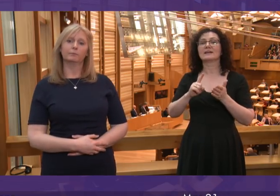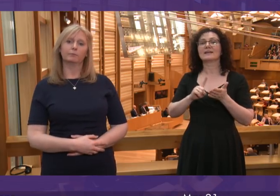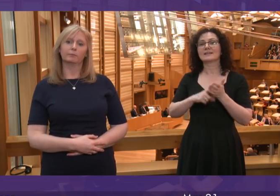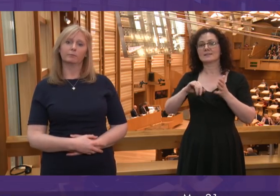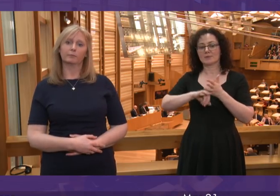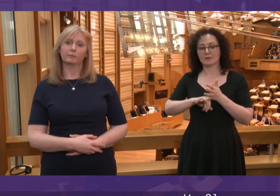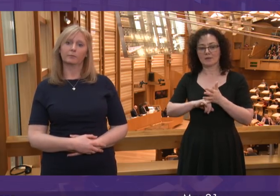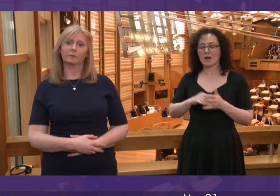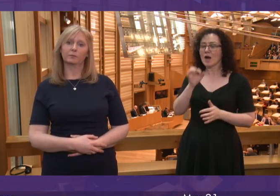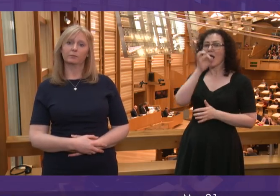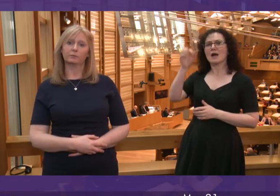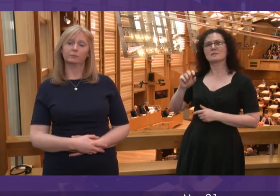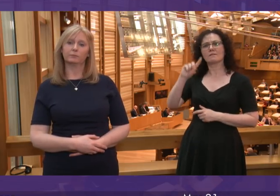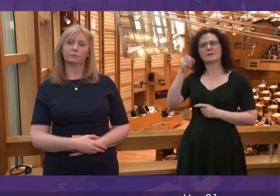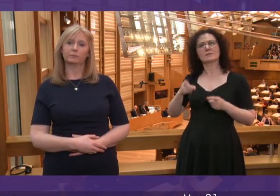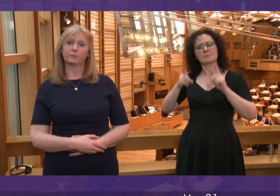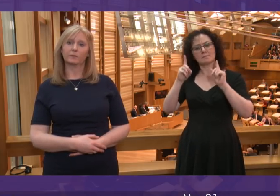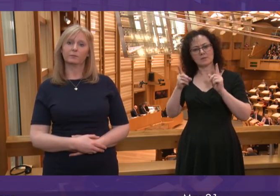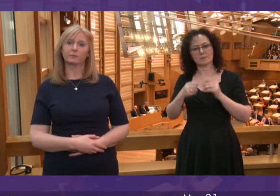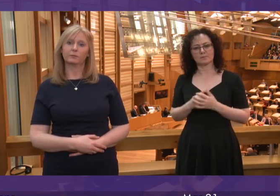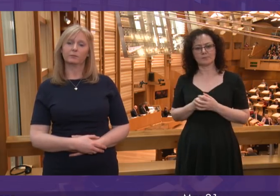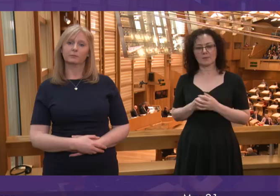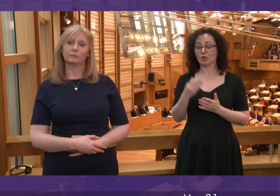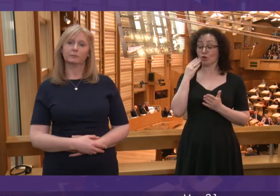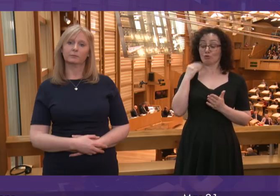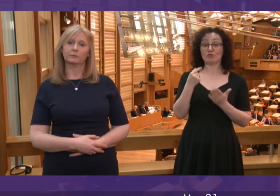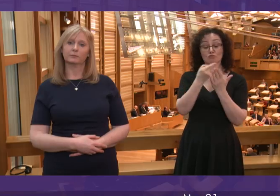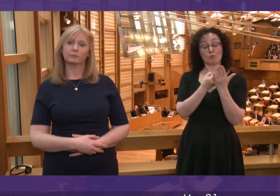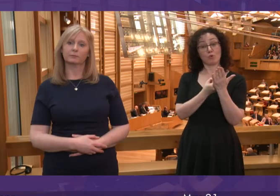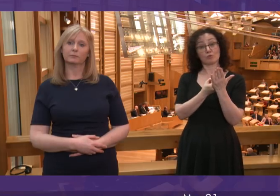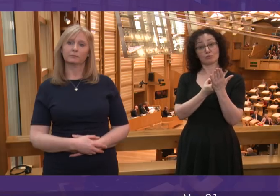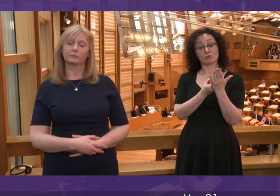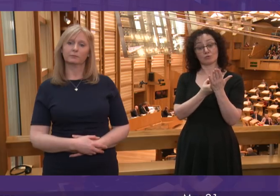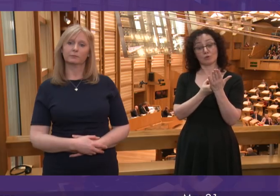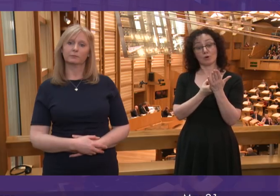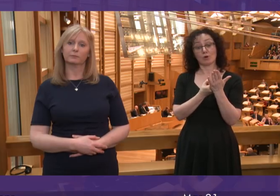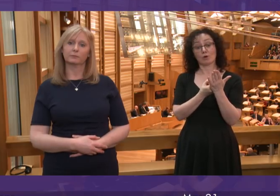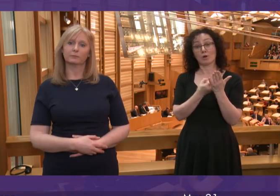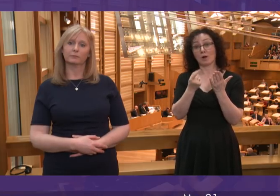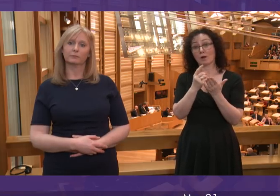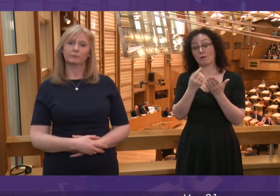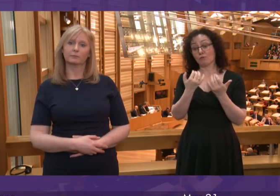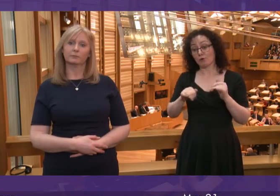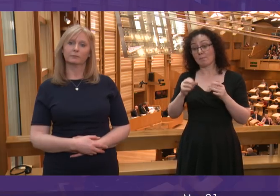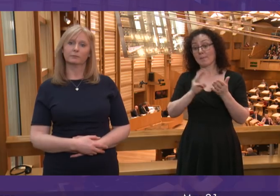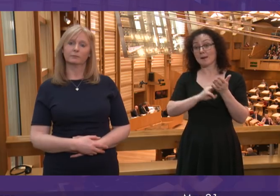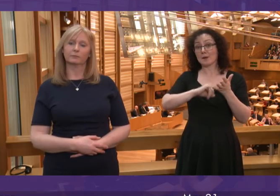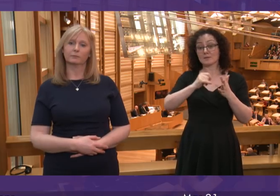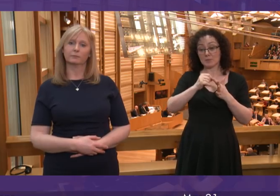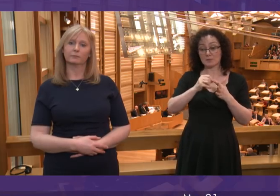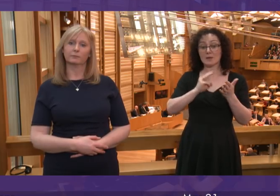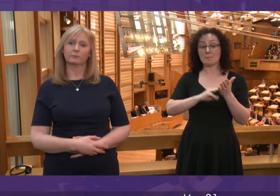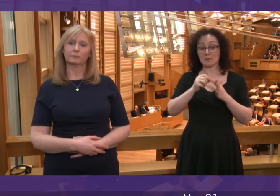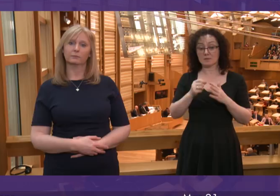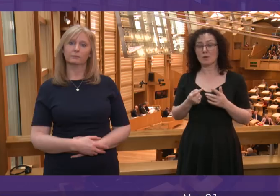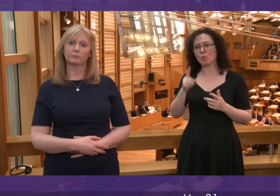To ask the First Minister, in light of the parliamentary reports by both MSPs and MPs, what the Scottish Government's response is